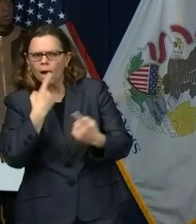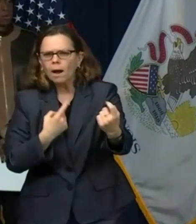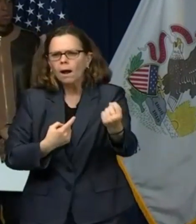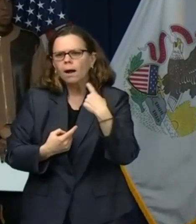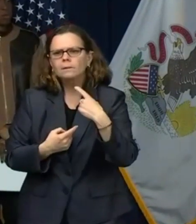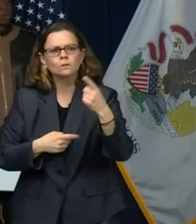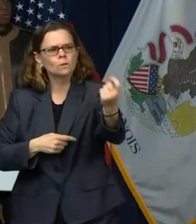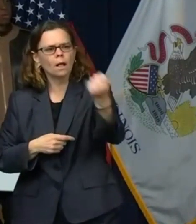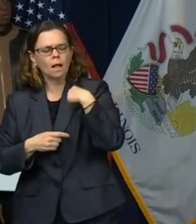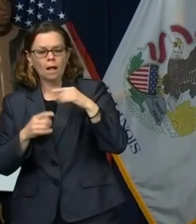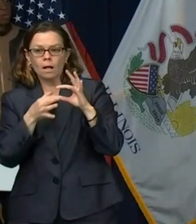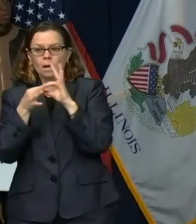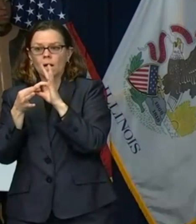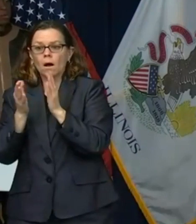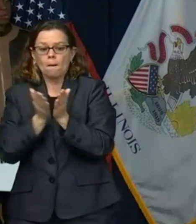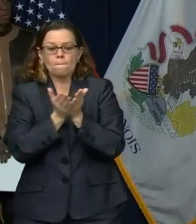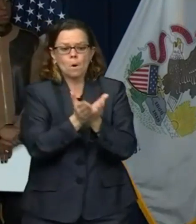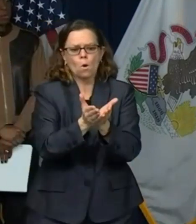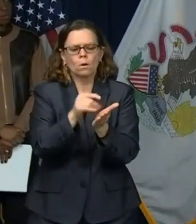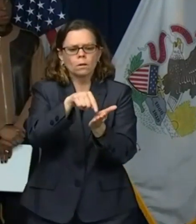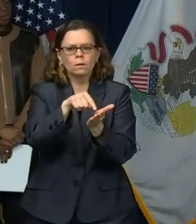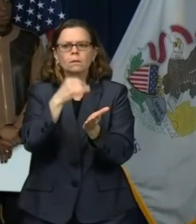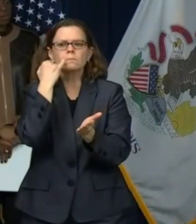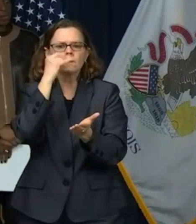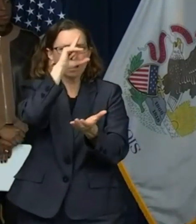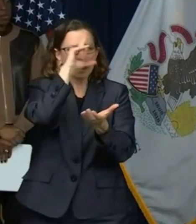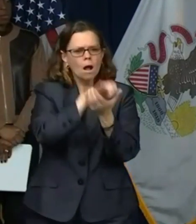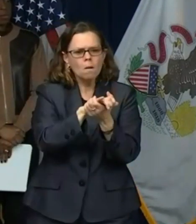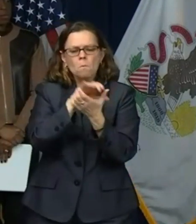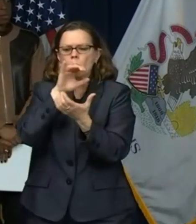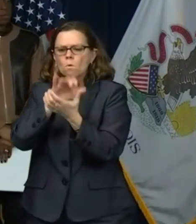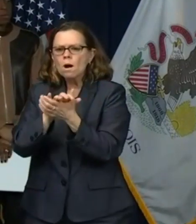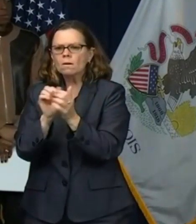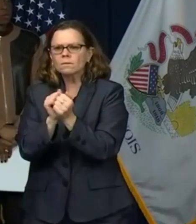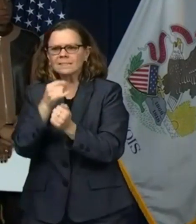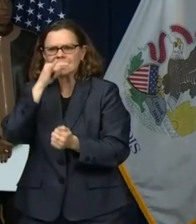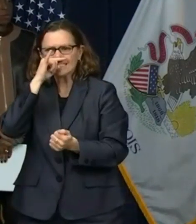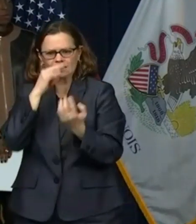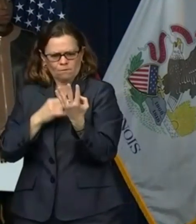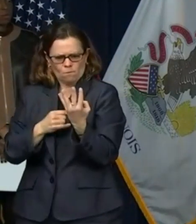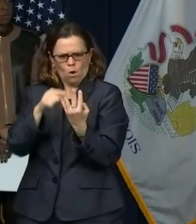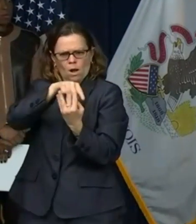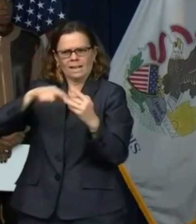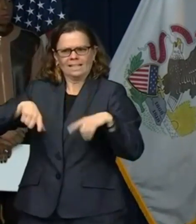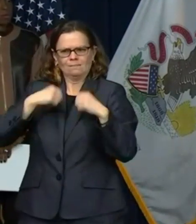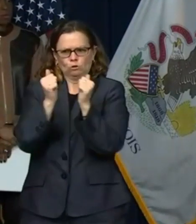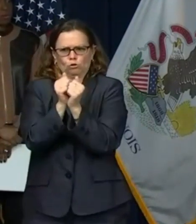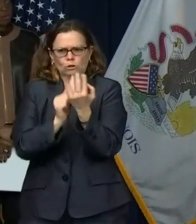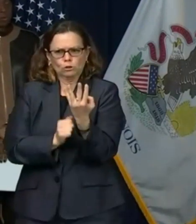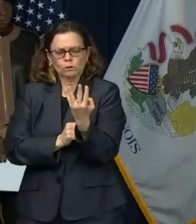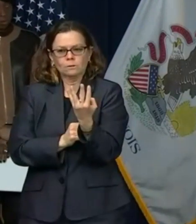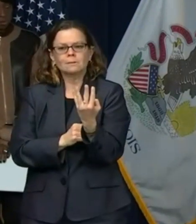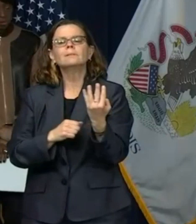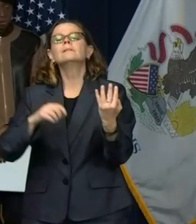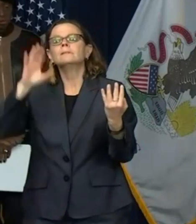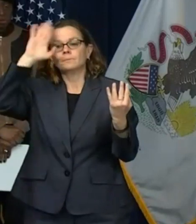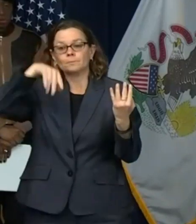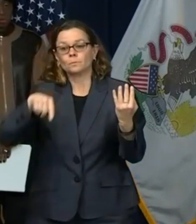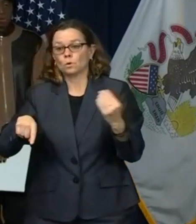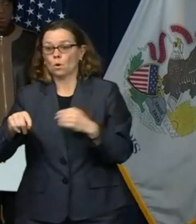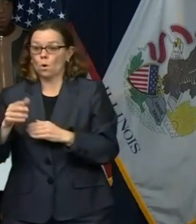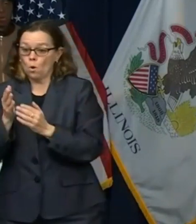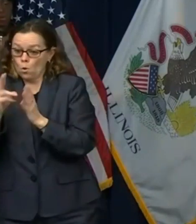a boat together, but it is restricted to two people per boat. It's not, you can't have five people or 10 people,